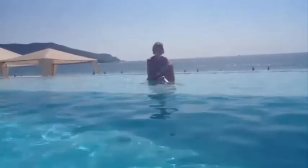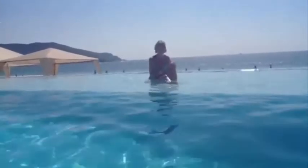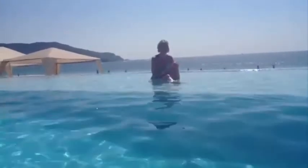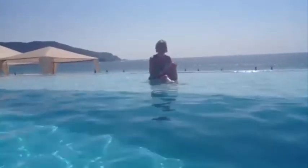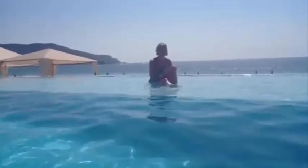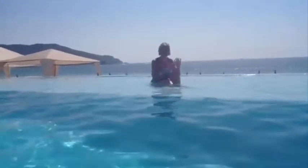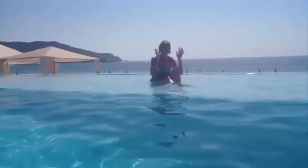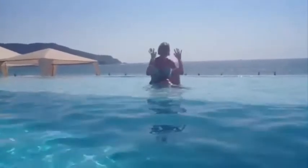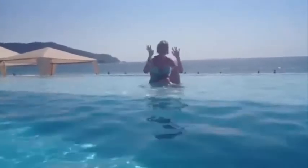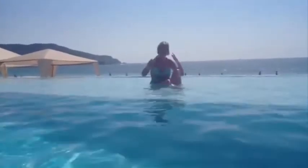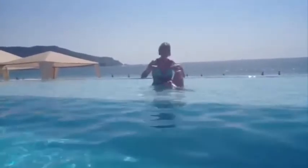Why?